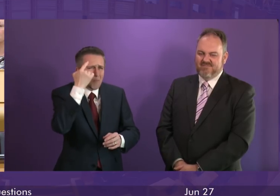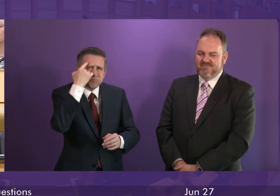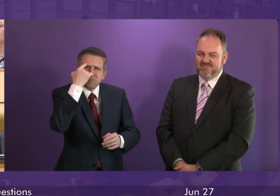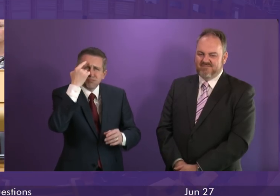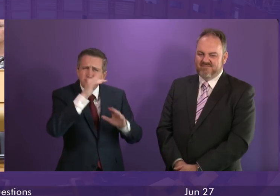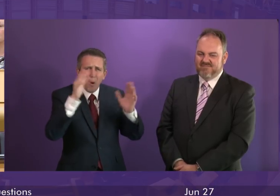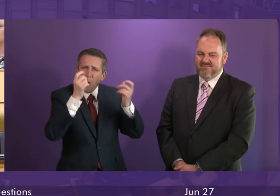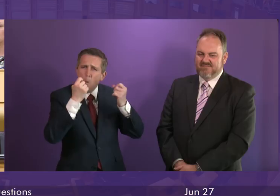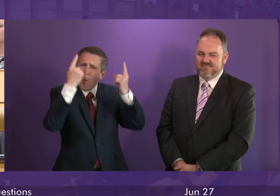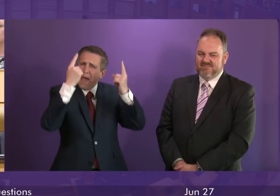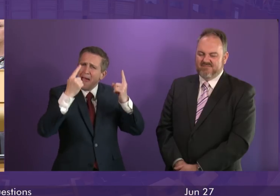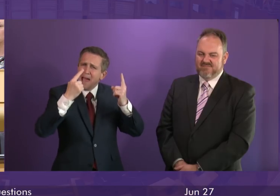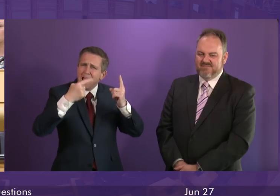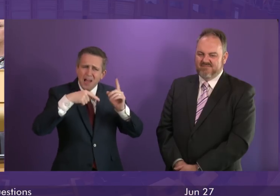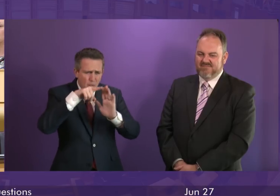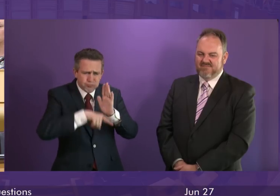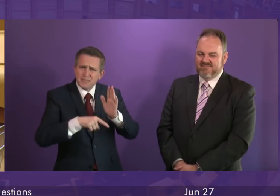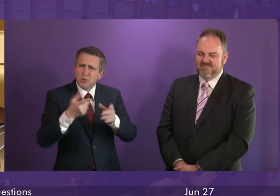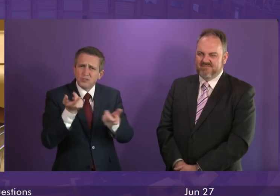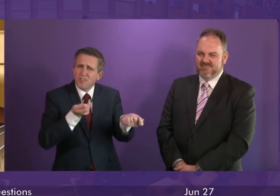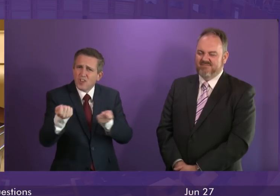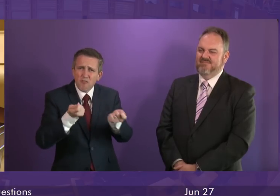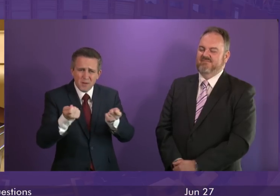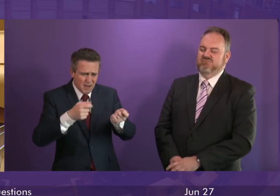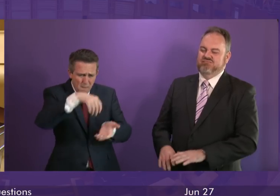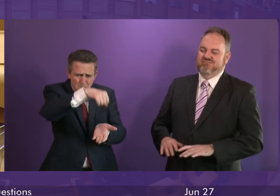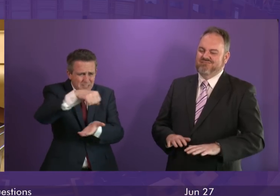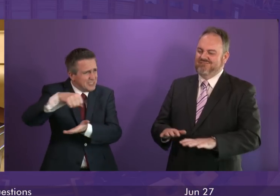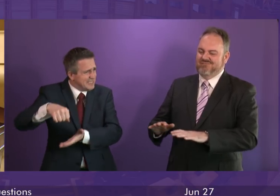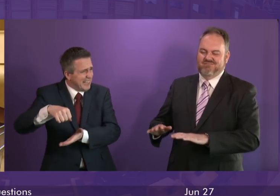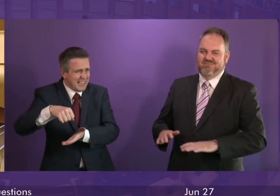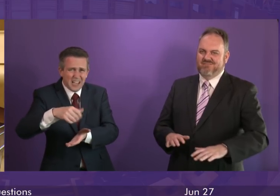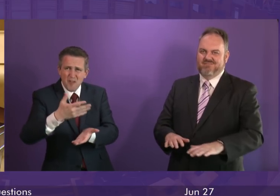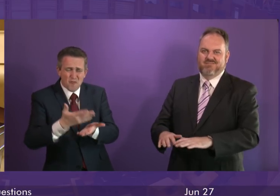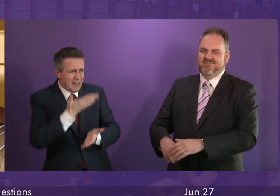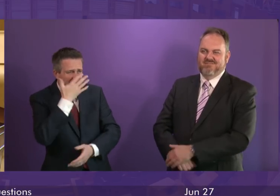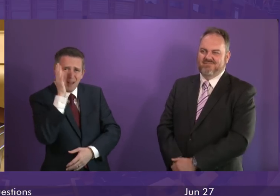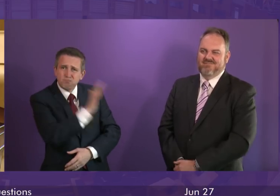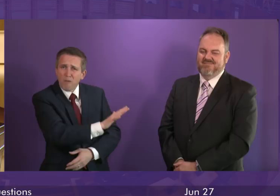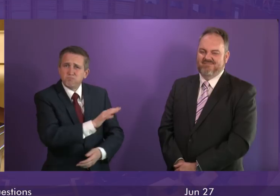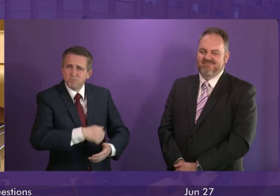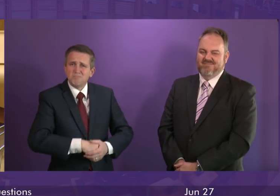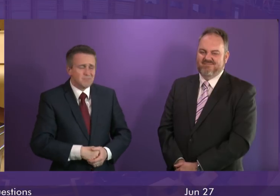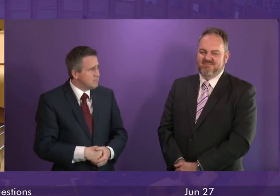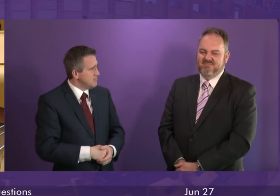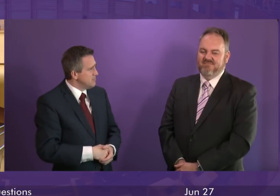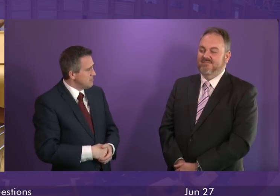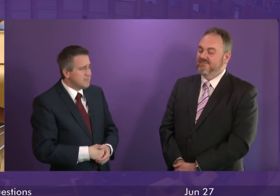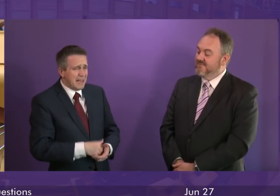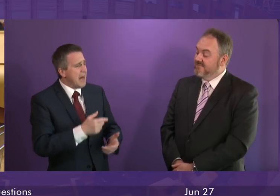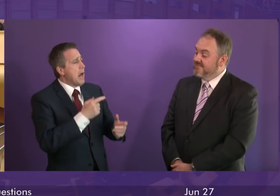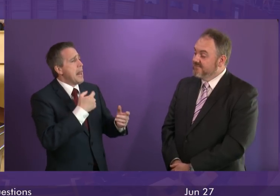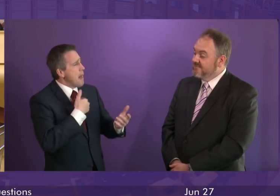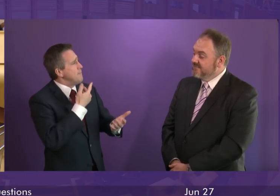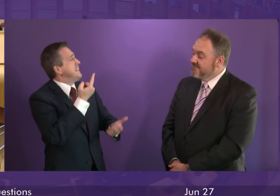basic principles of government and budgeting is really quite staggering. Let me try and explain it. Let me try